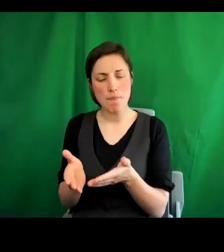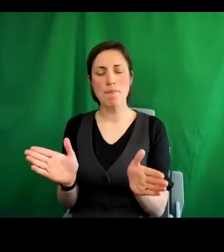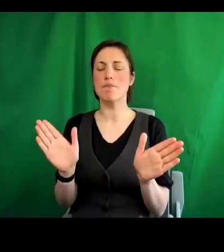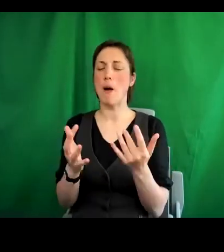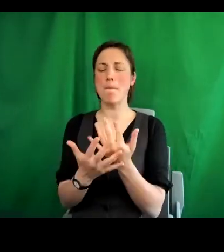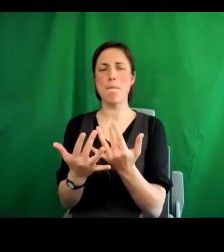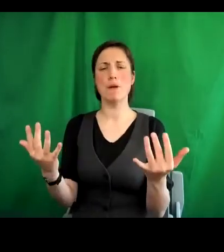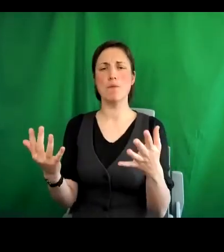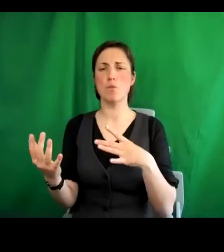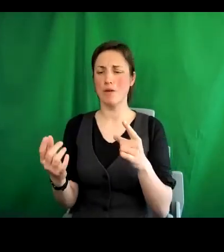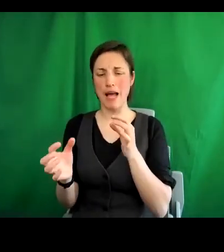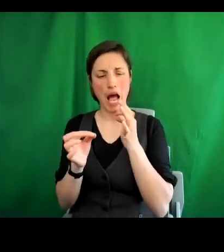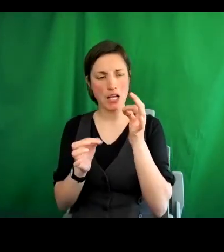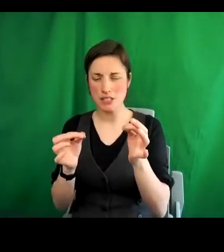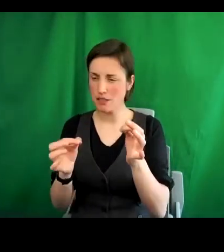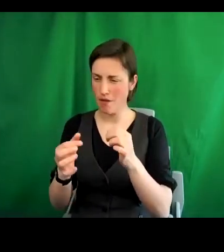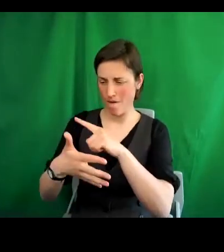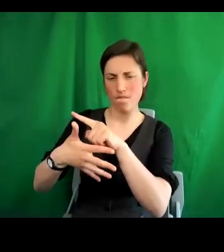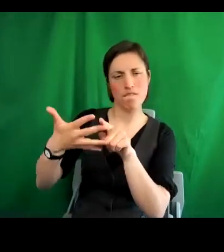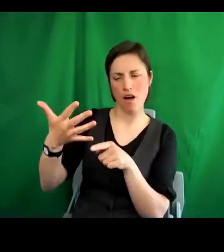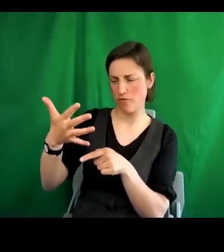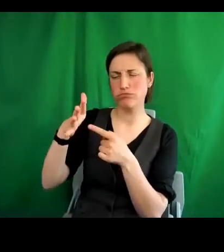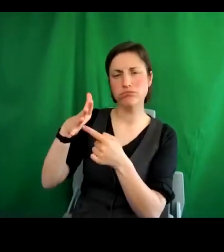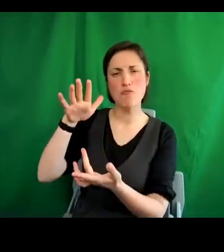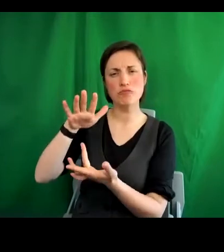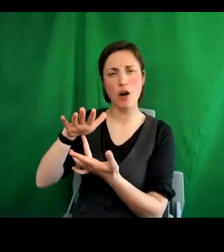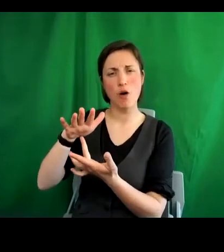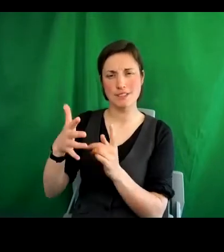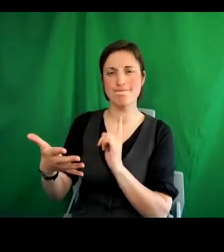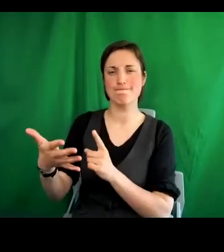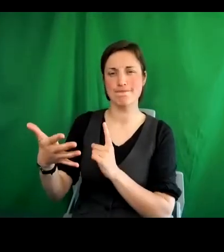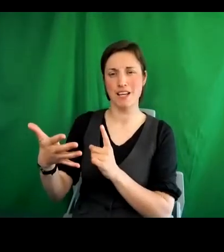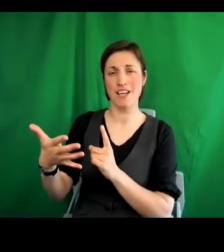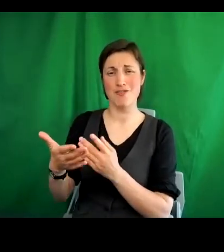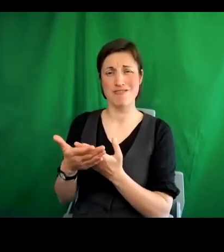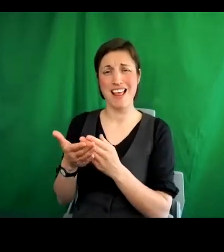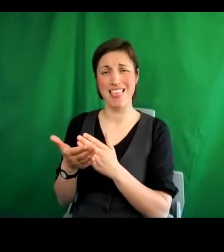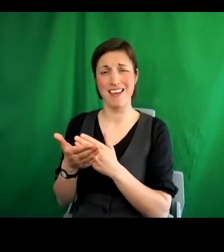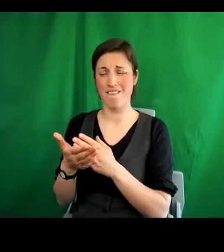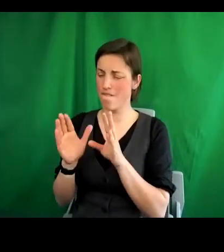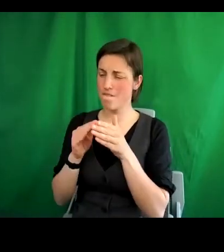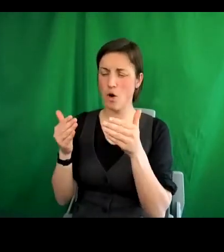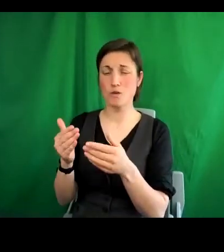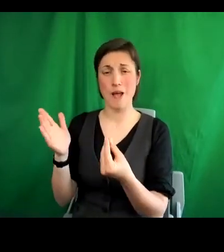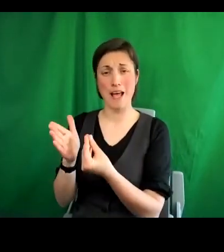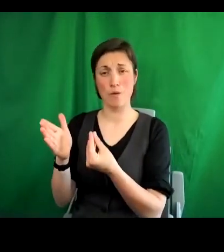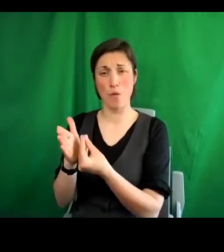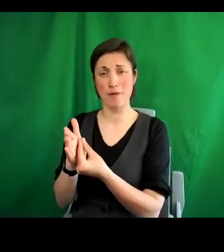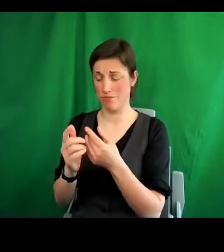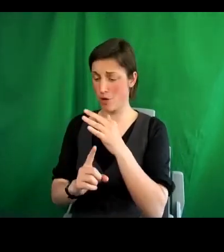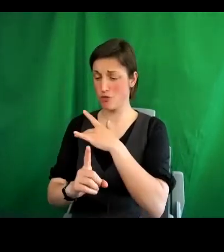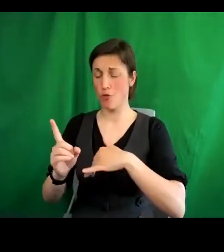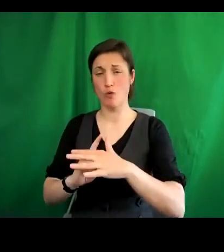their priorities and very interesting to hear that they really were economic and social rights which I think is very, very